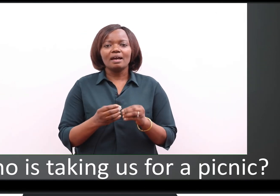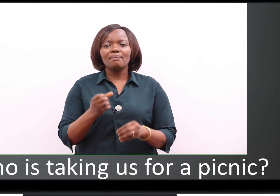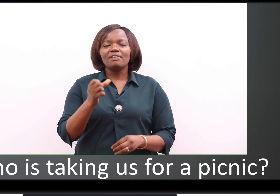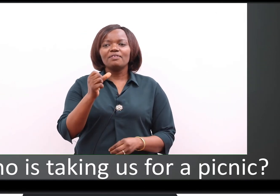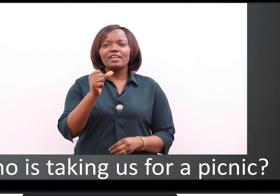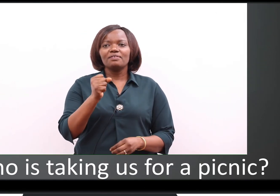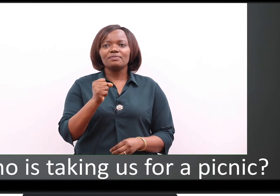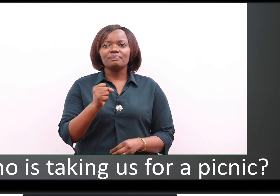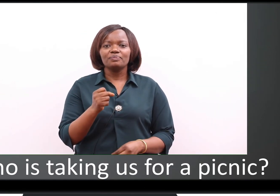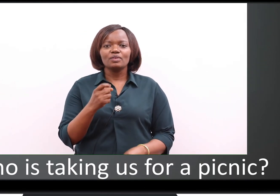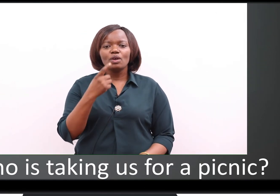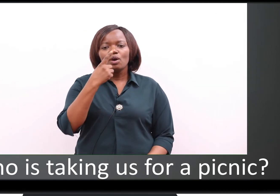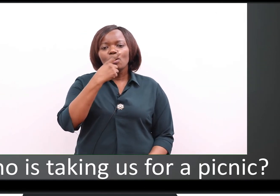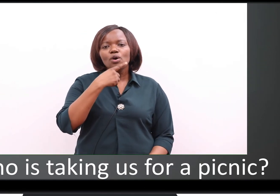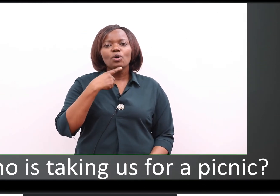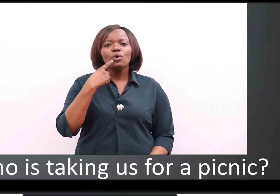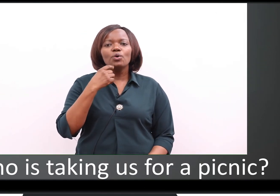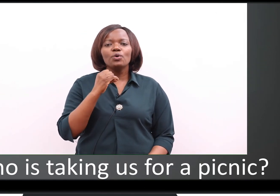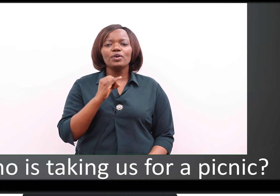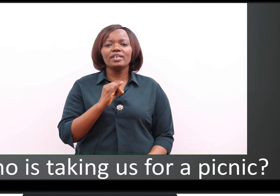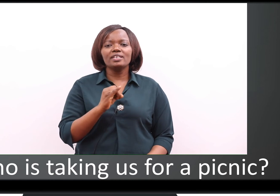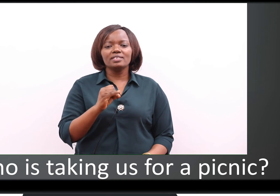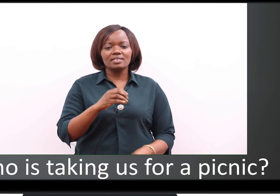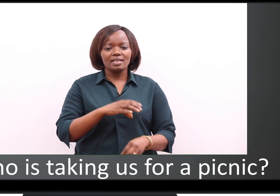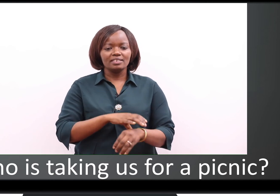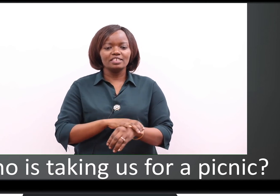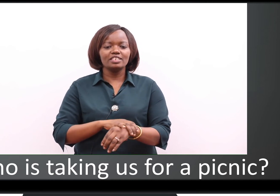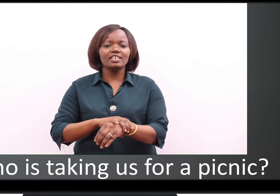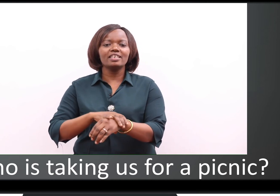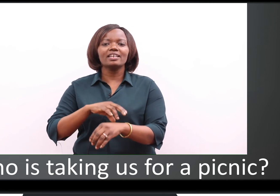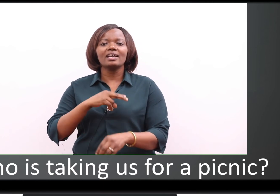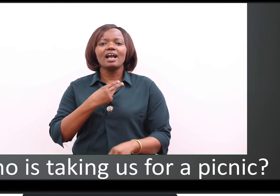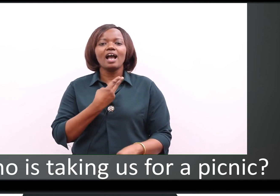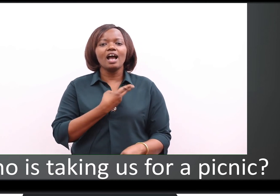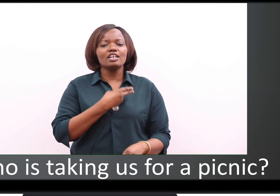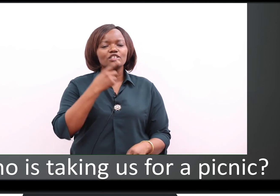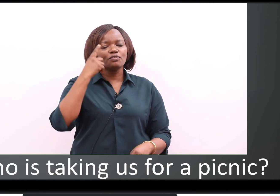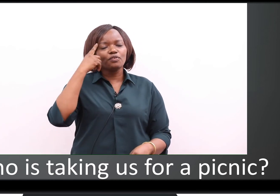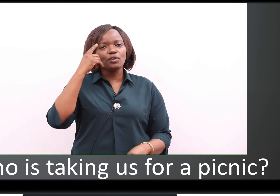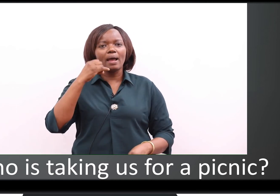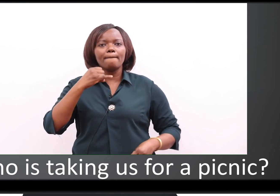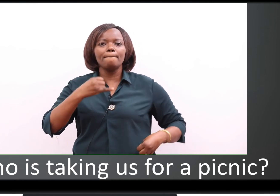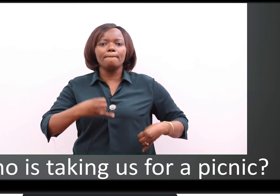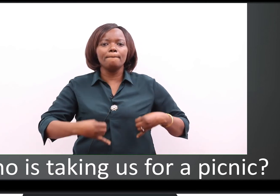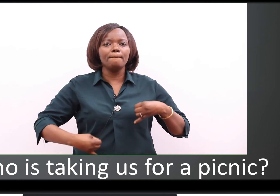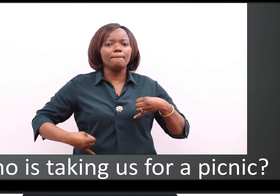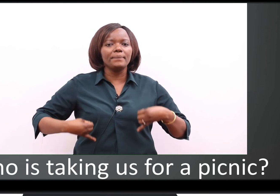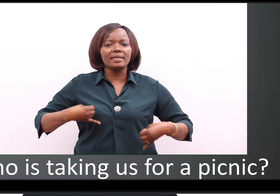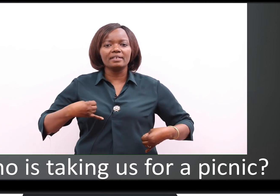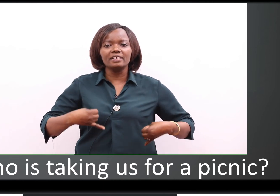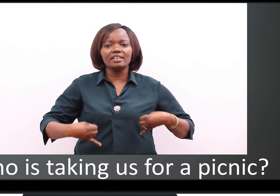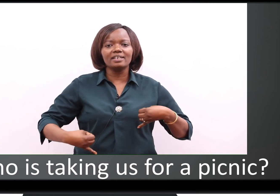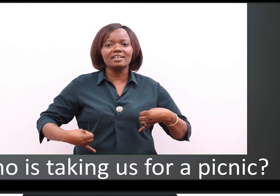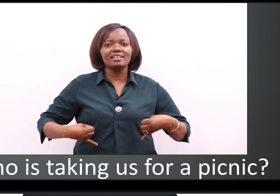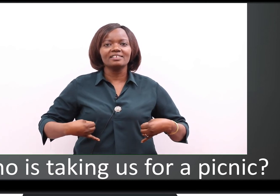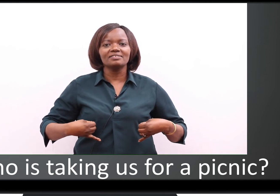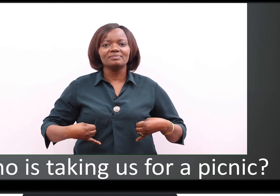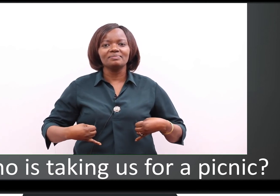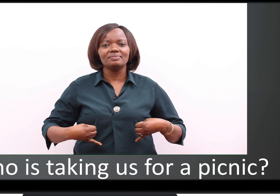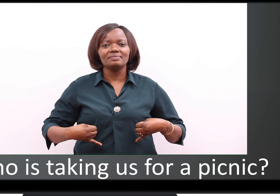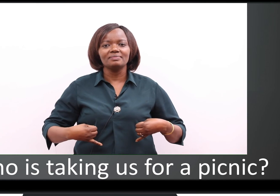Number five. Who is taking us for a picnic?